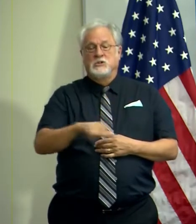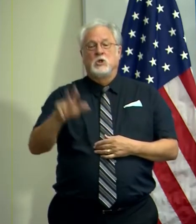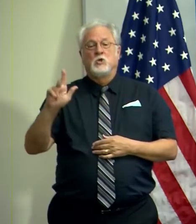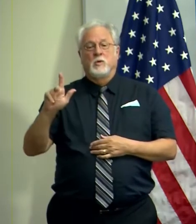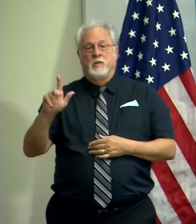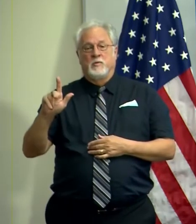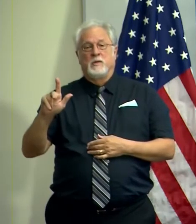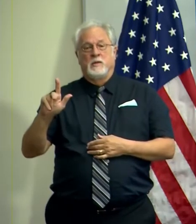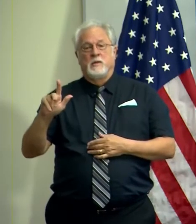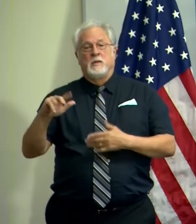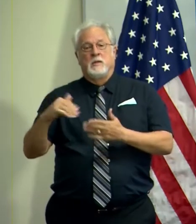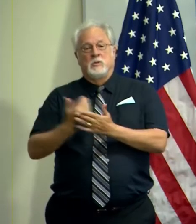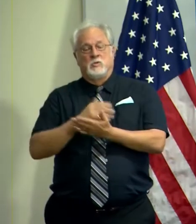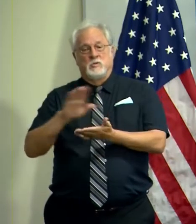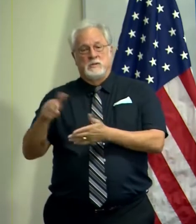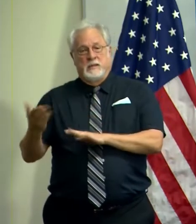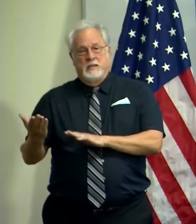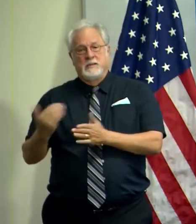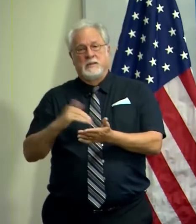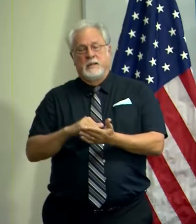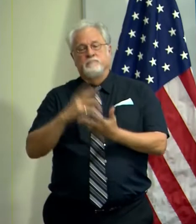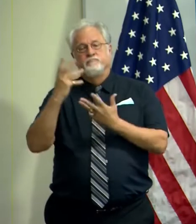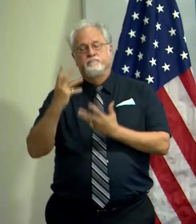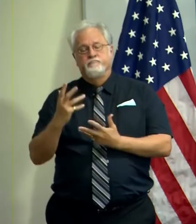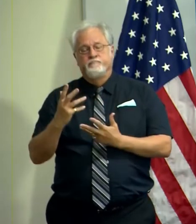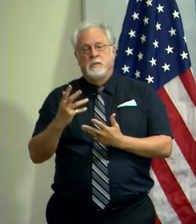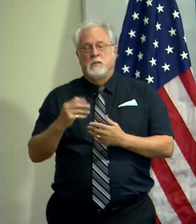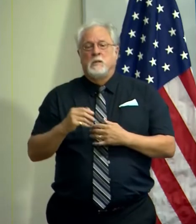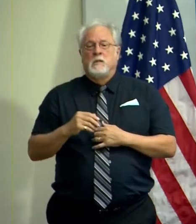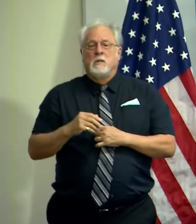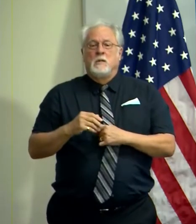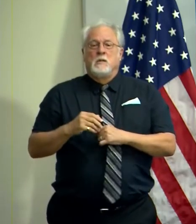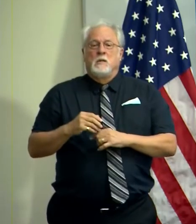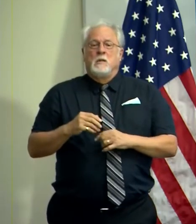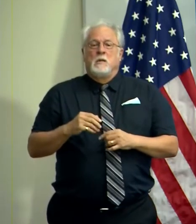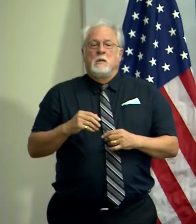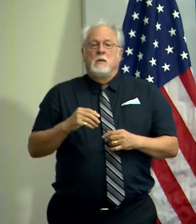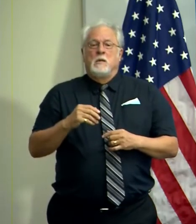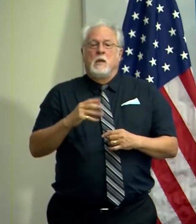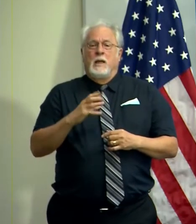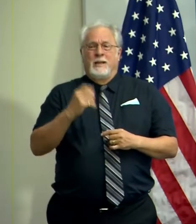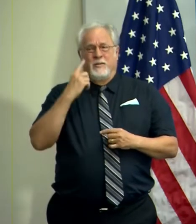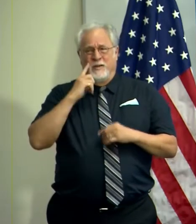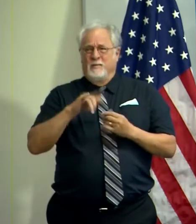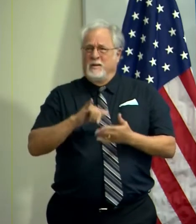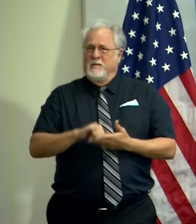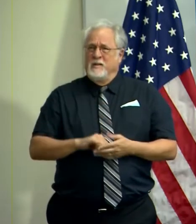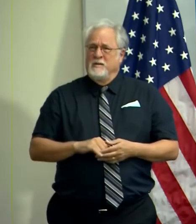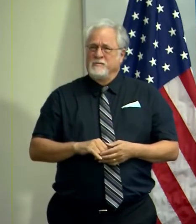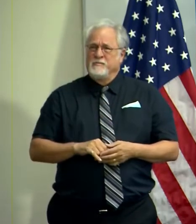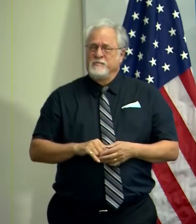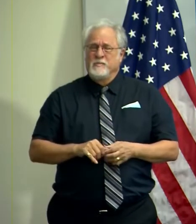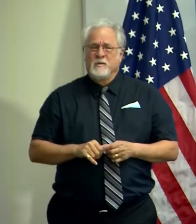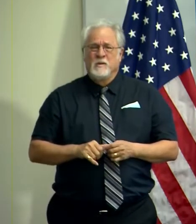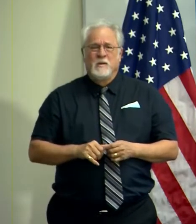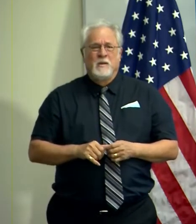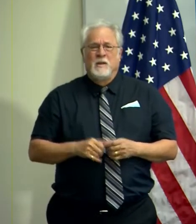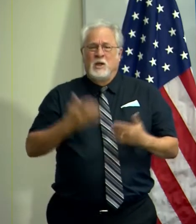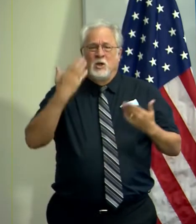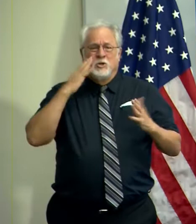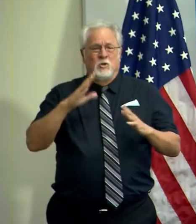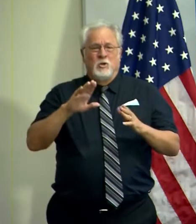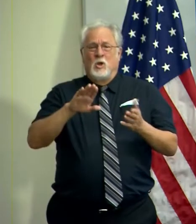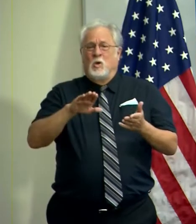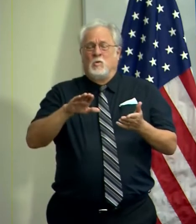additional deaths. Again, quite sadly, when you think about that, we don't know the